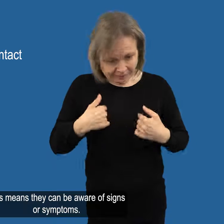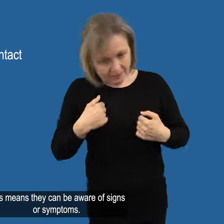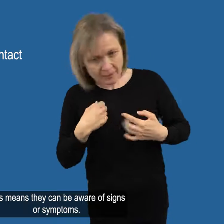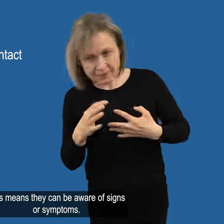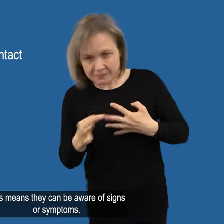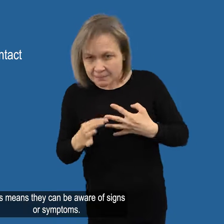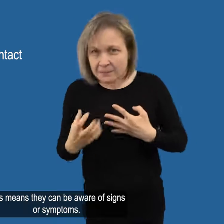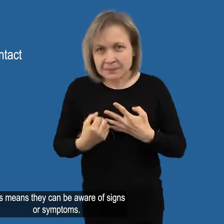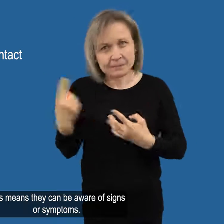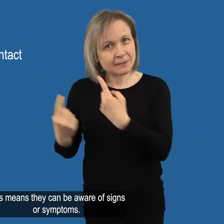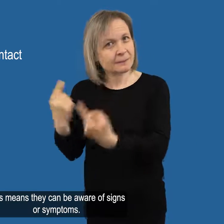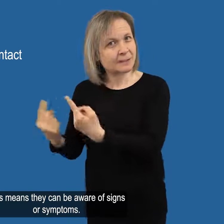signs or symptoms